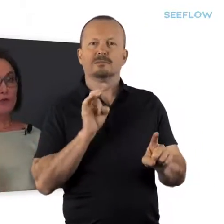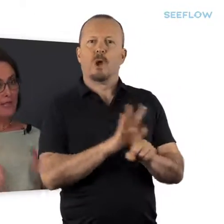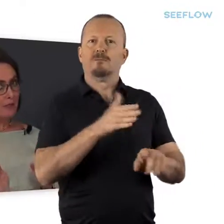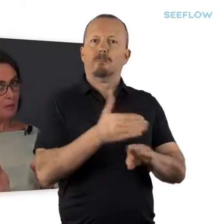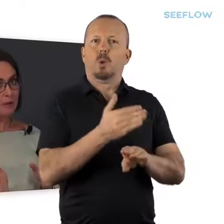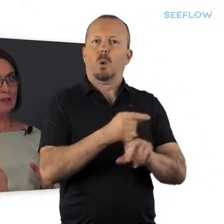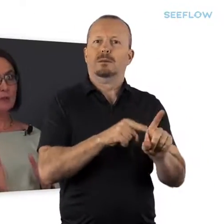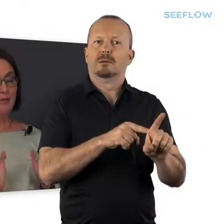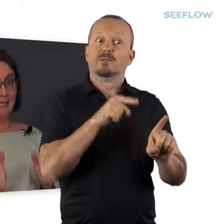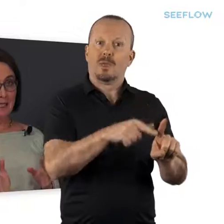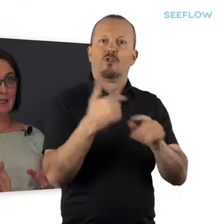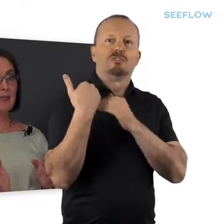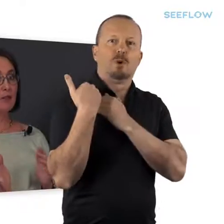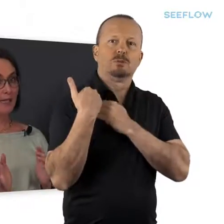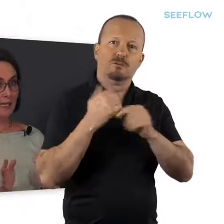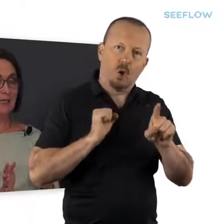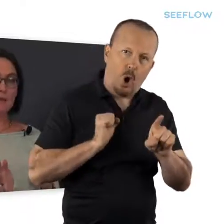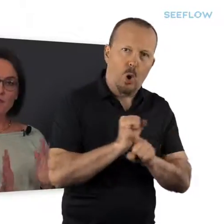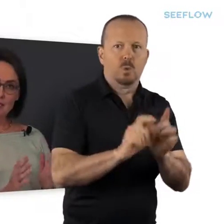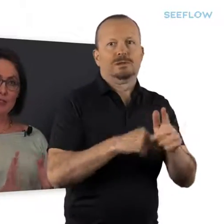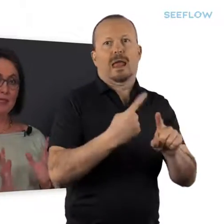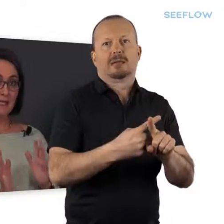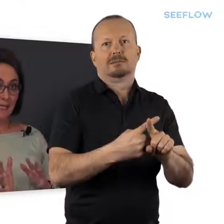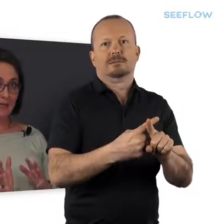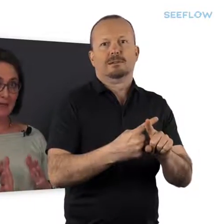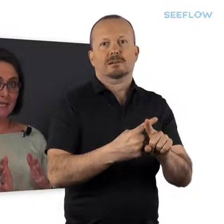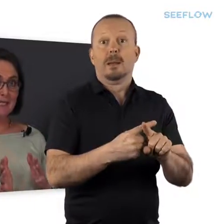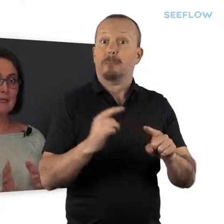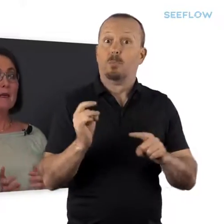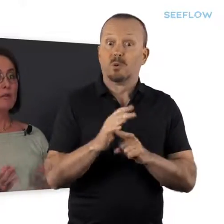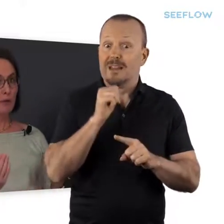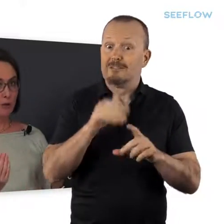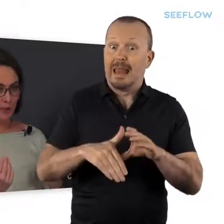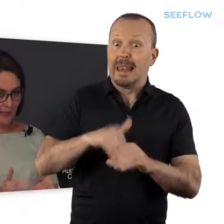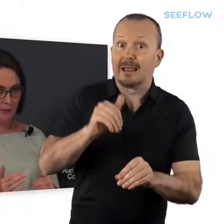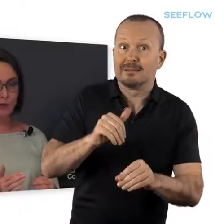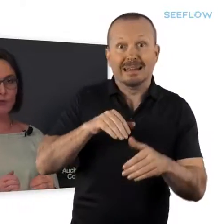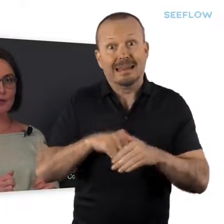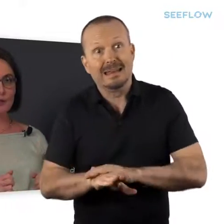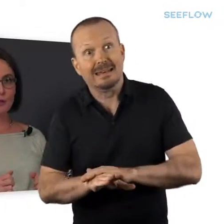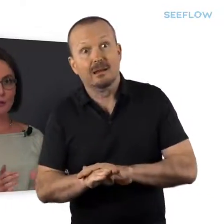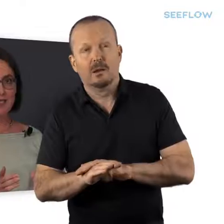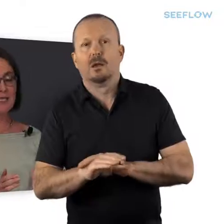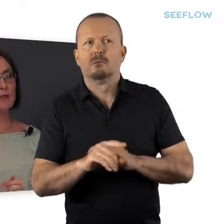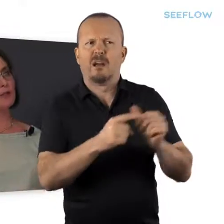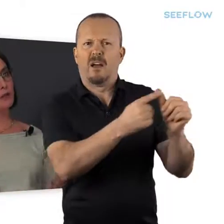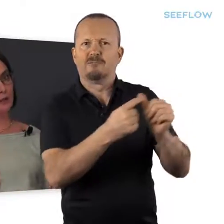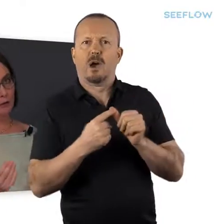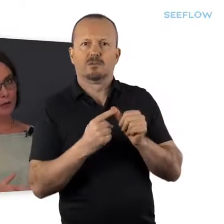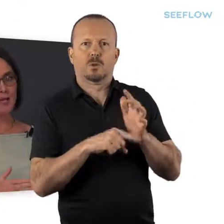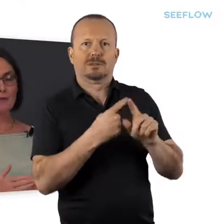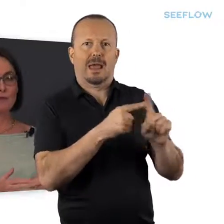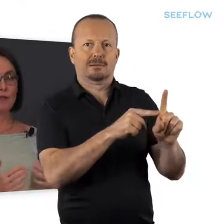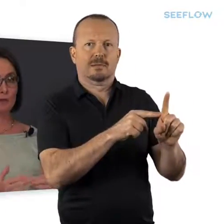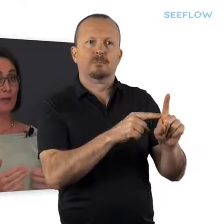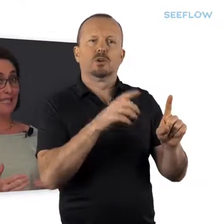So it's really important if you're elected that you get some financial and tax advice, because you will have to cover your own taxes and you will